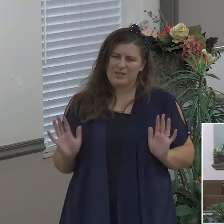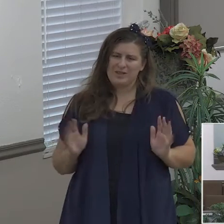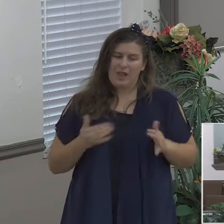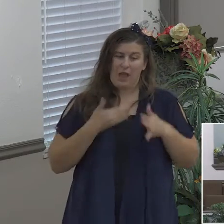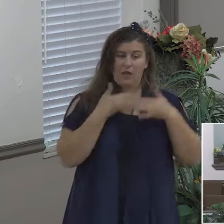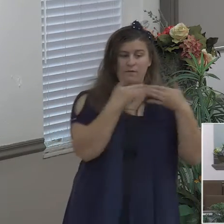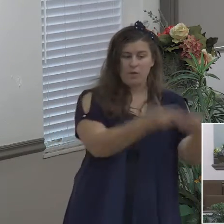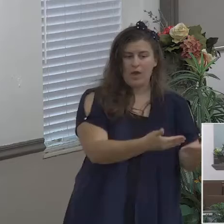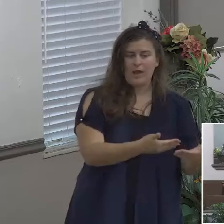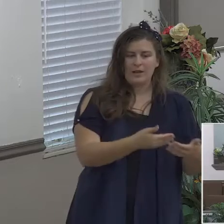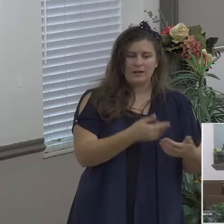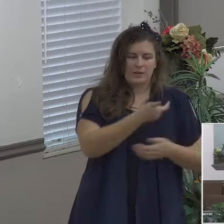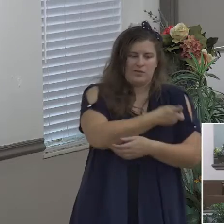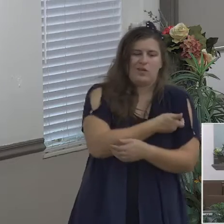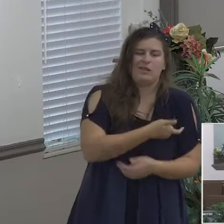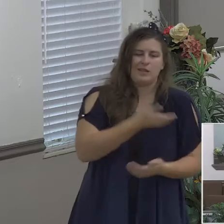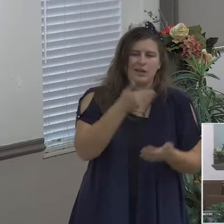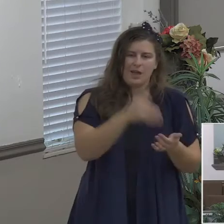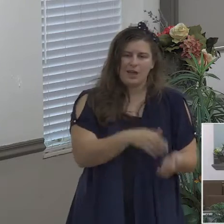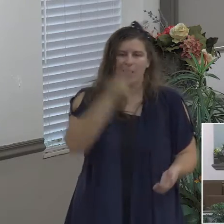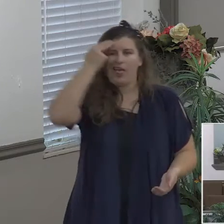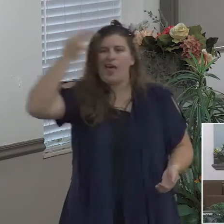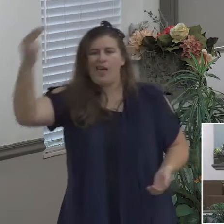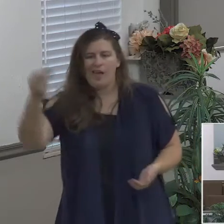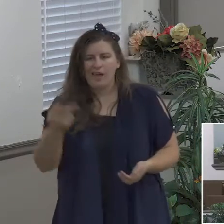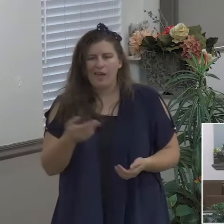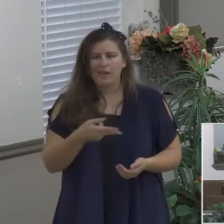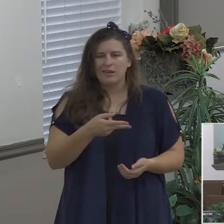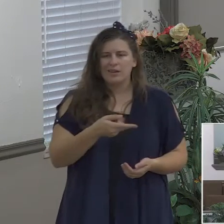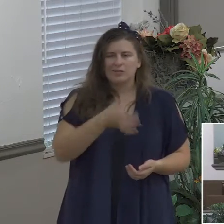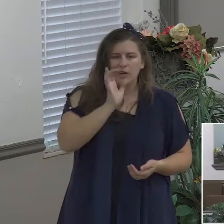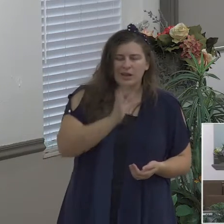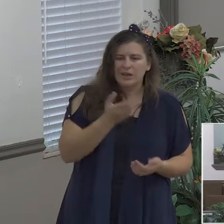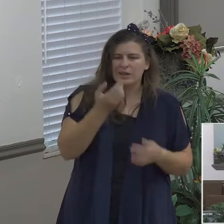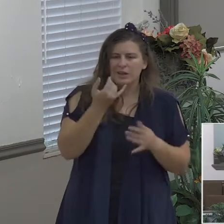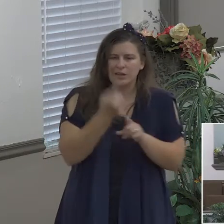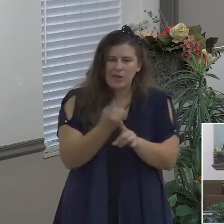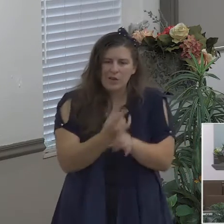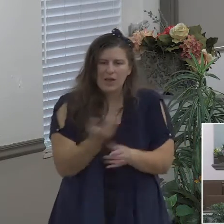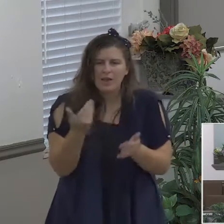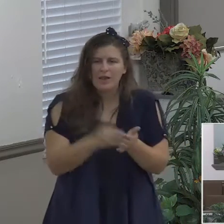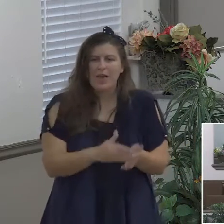I quit listen I quit drugs a hundred times before I quit drugs